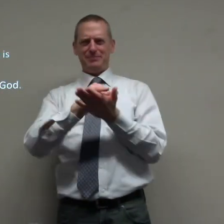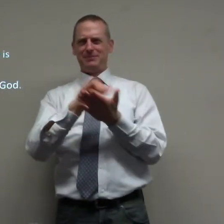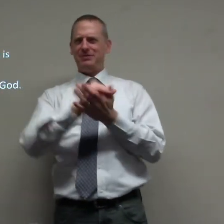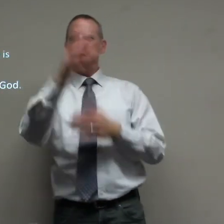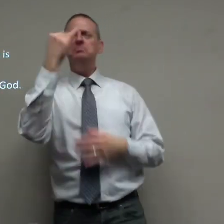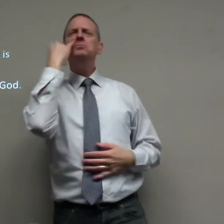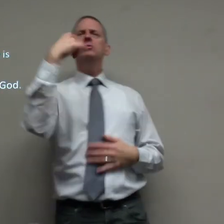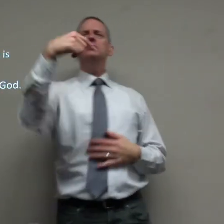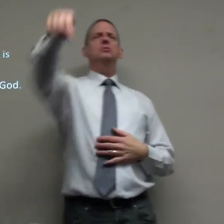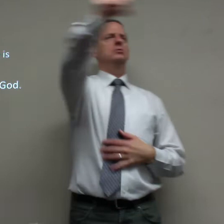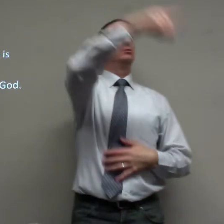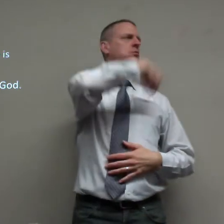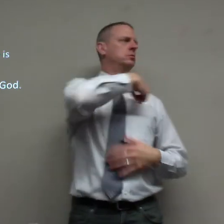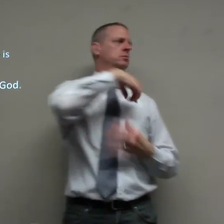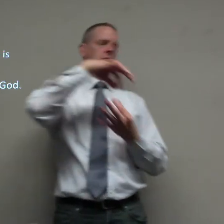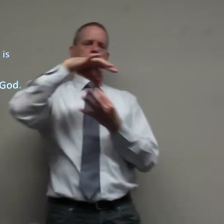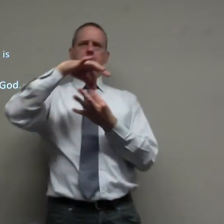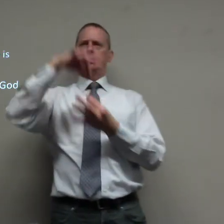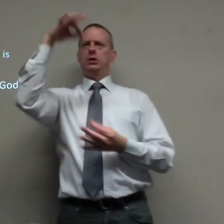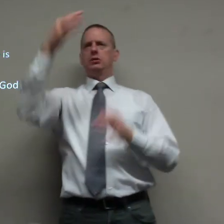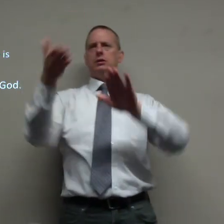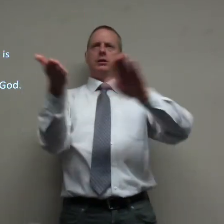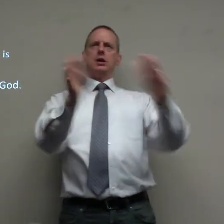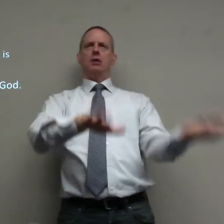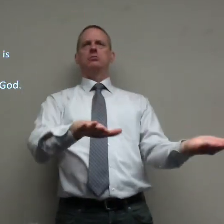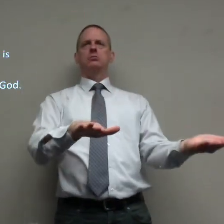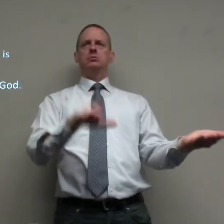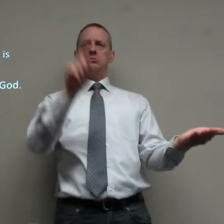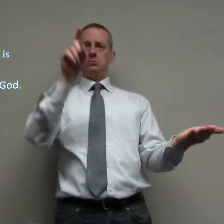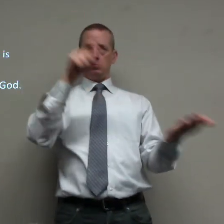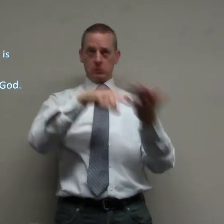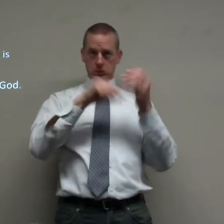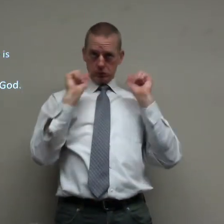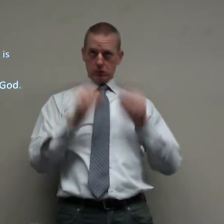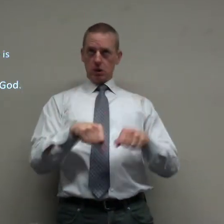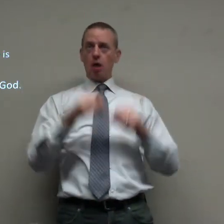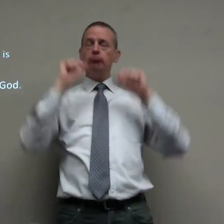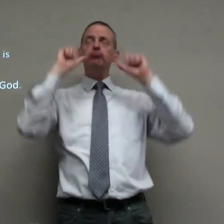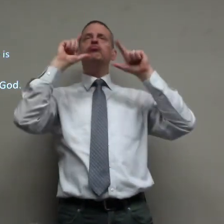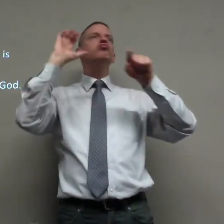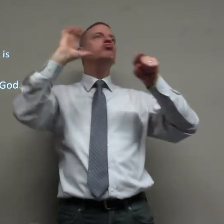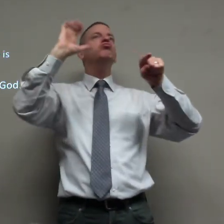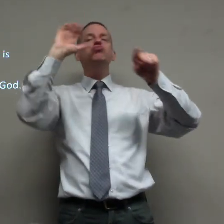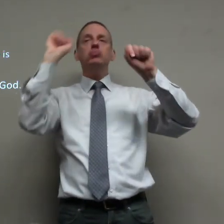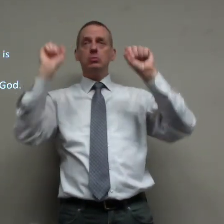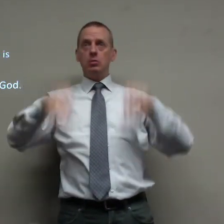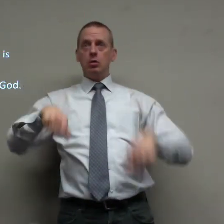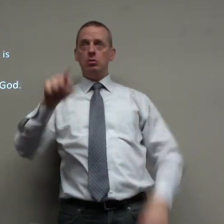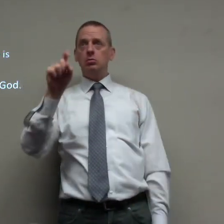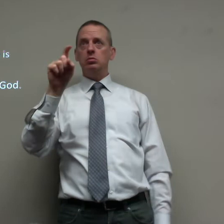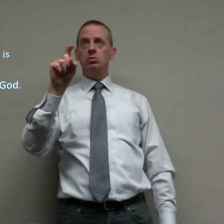it's impossible our spirits if we die we'll wake up and search